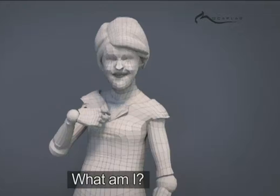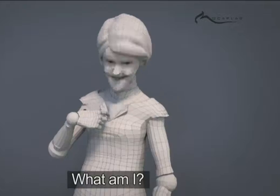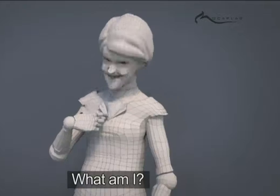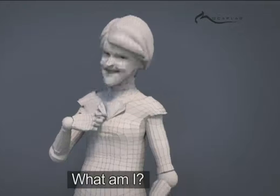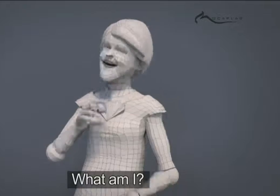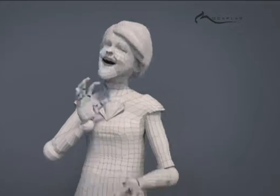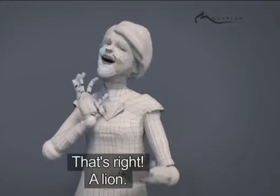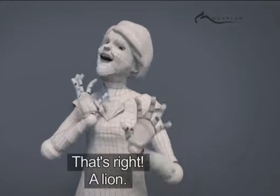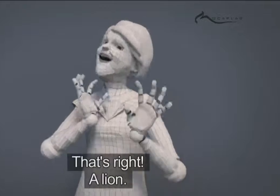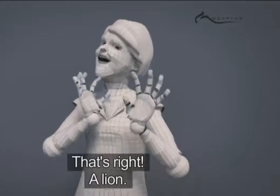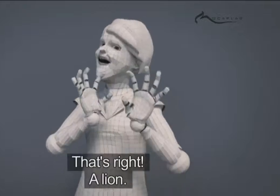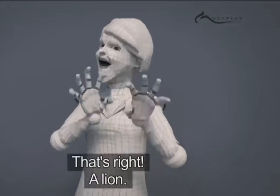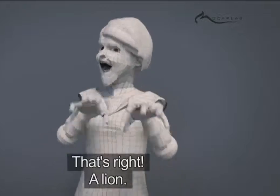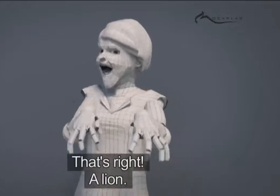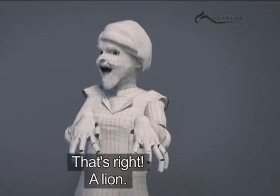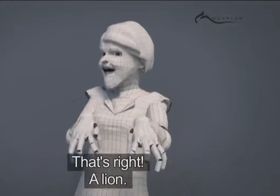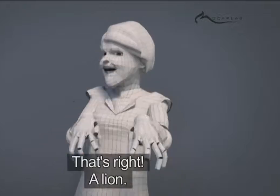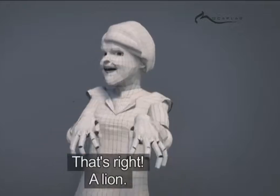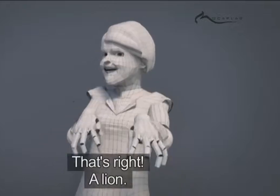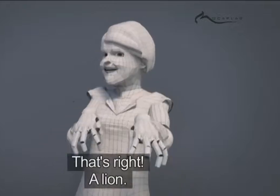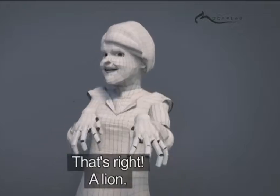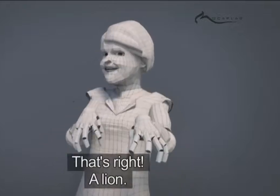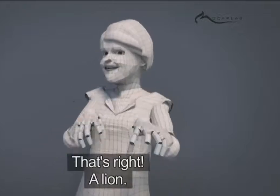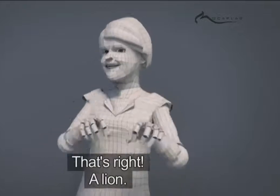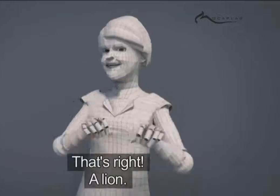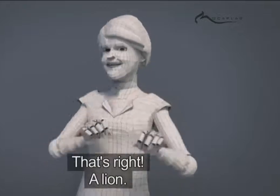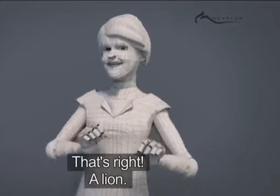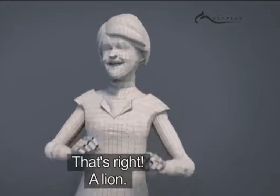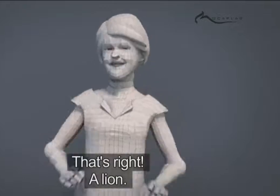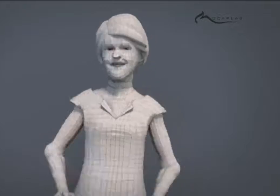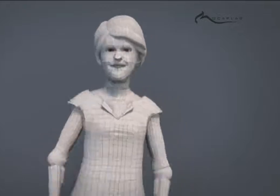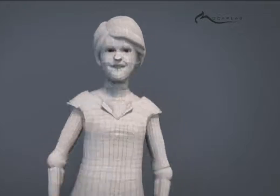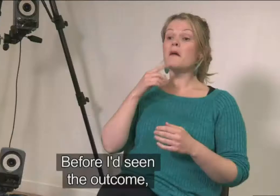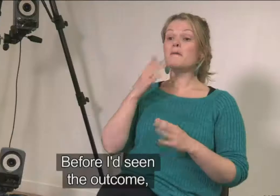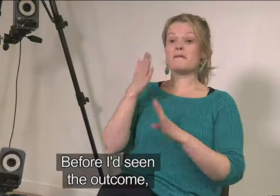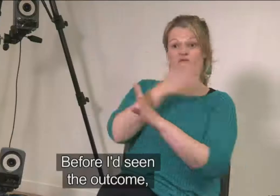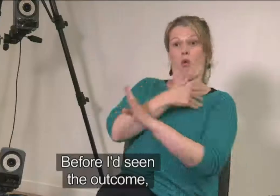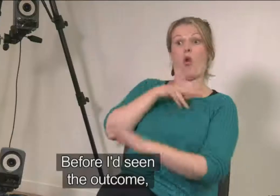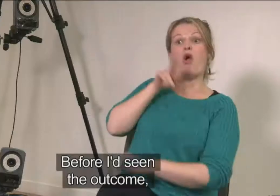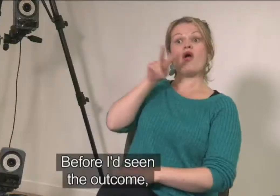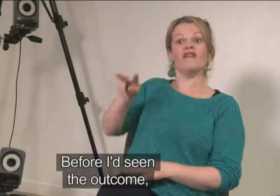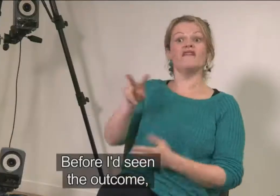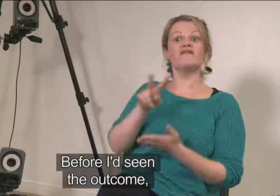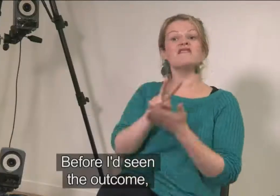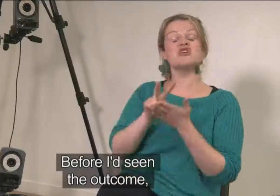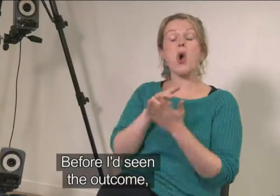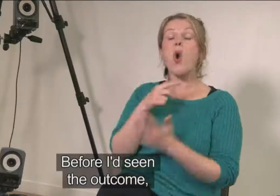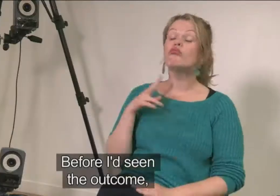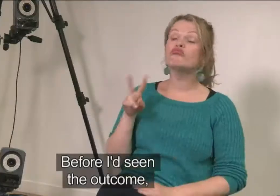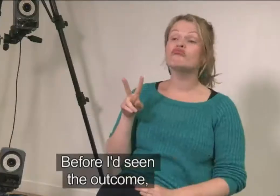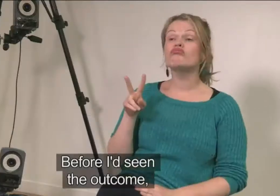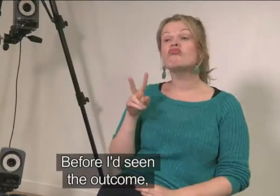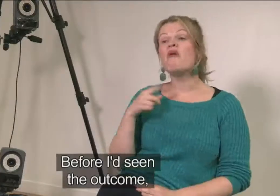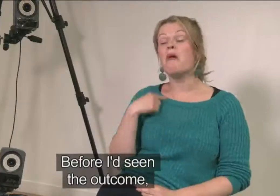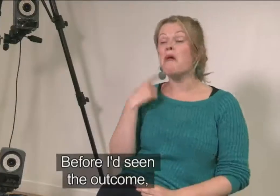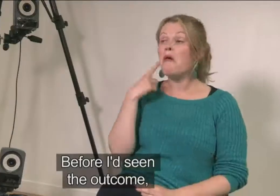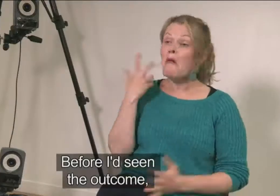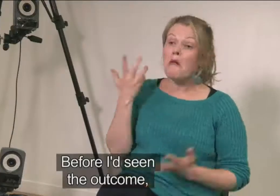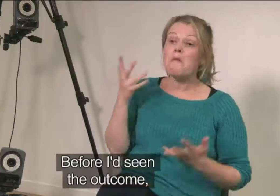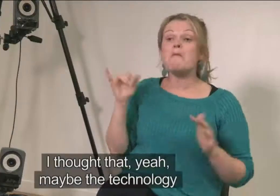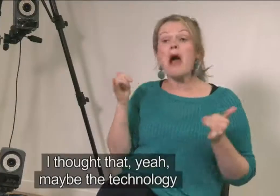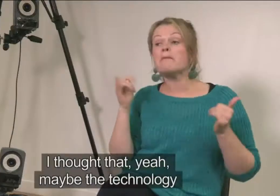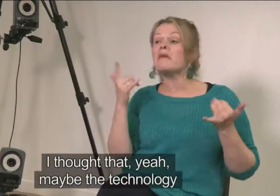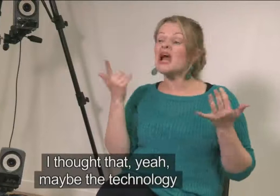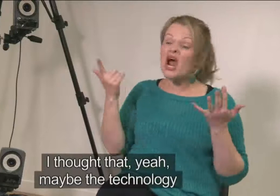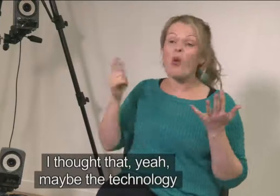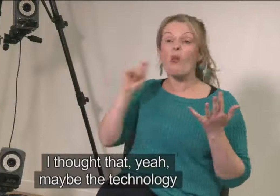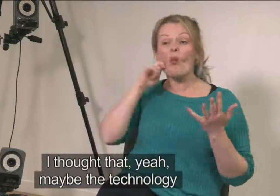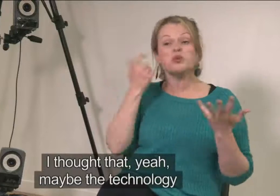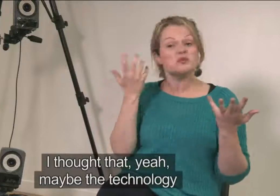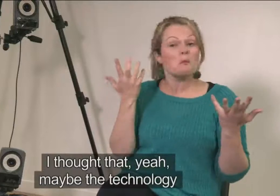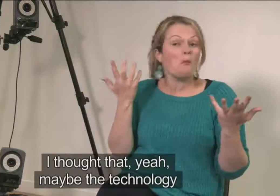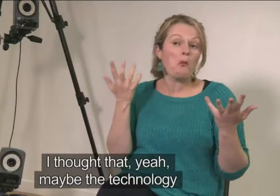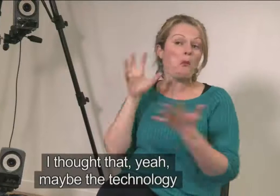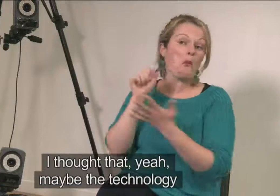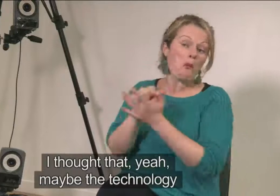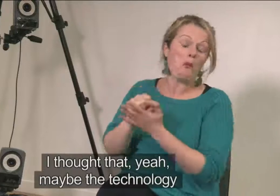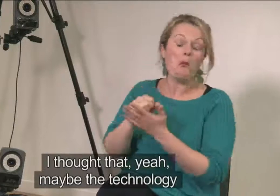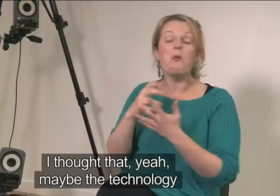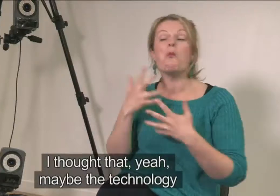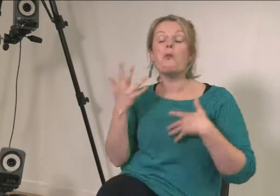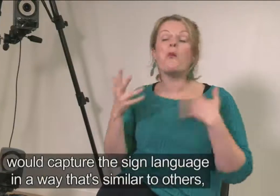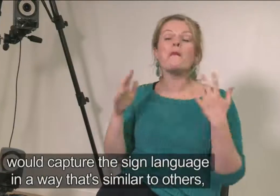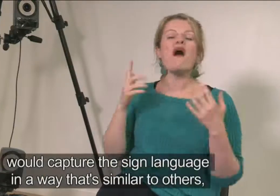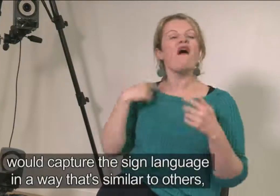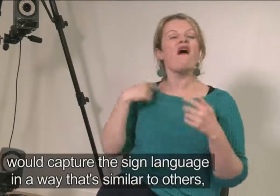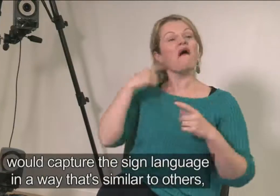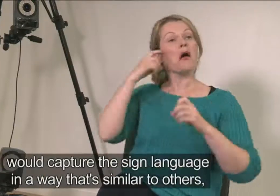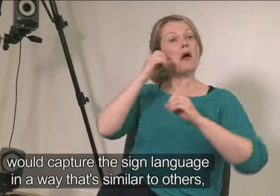What am I? That's right a lion. Before I'd seen the outcome I thought that yeah maybe